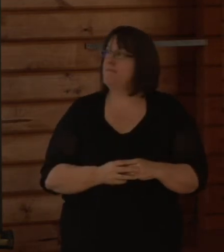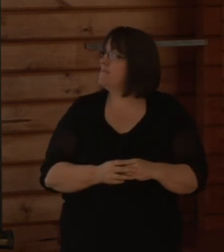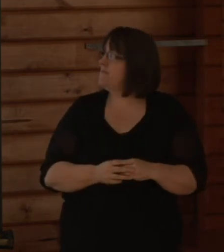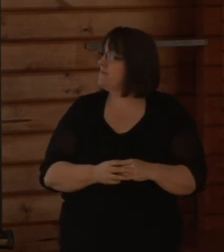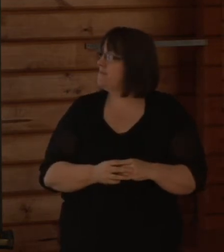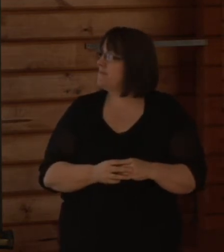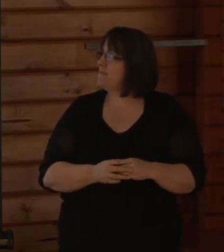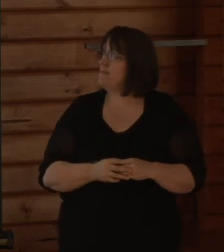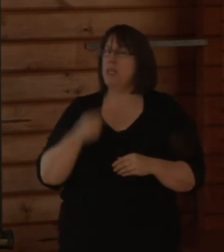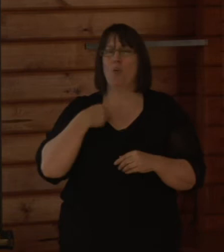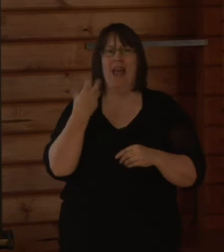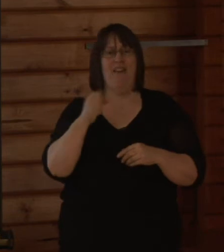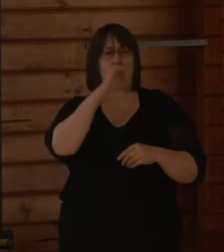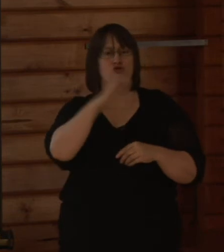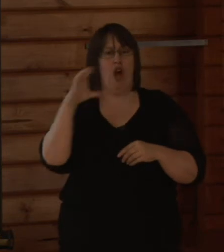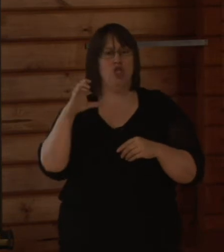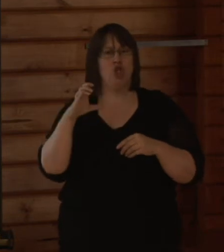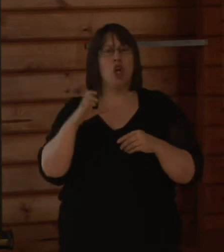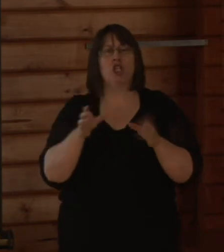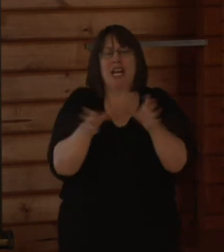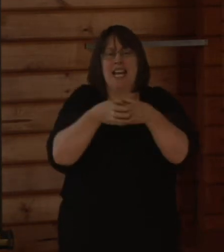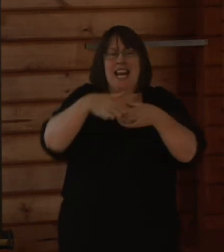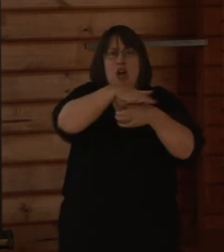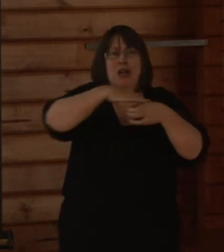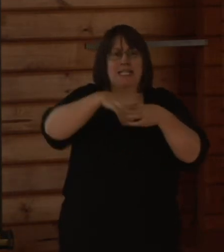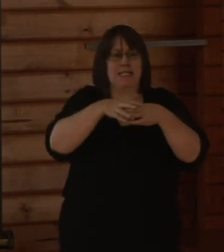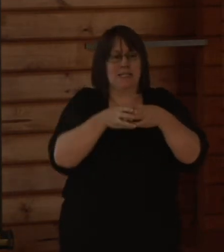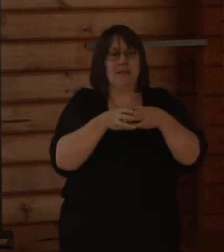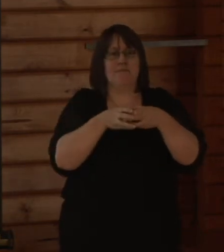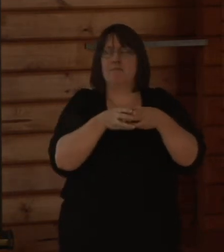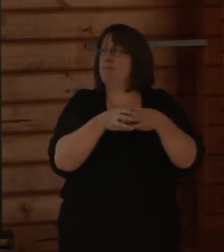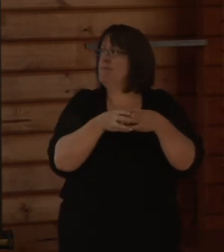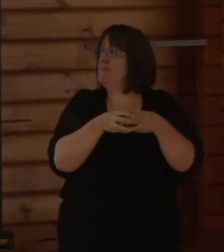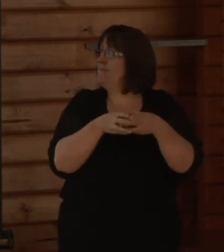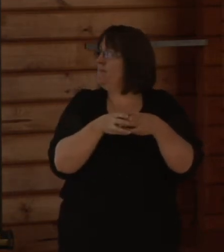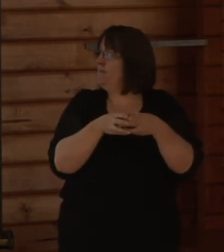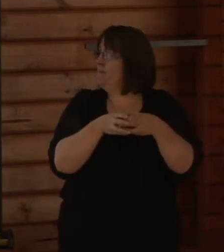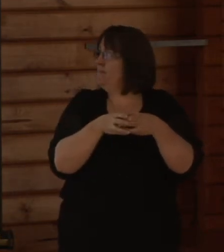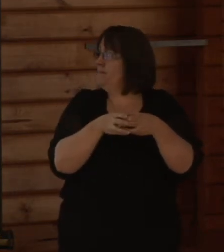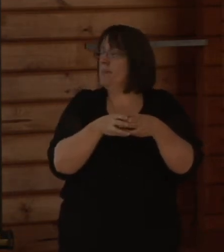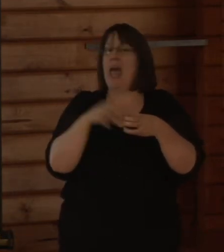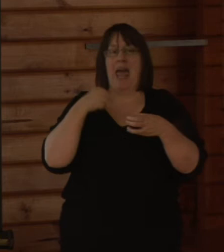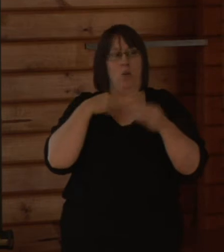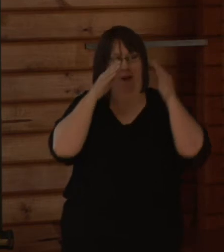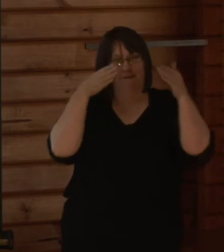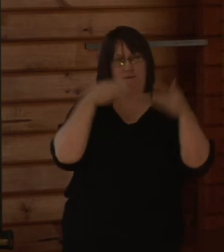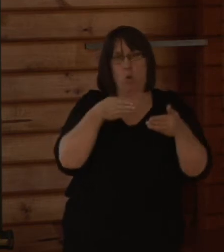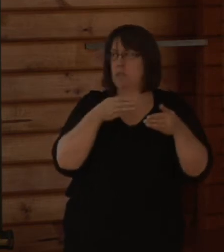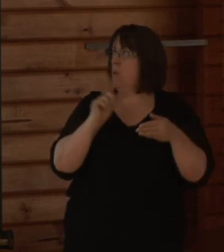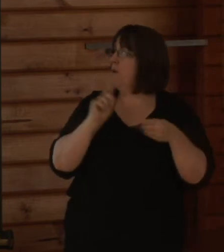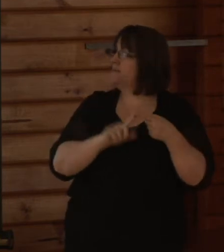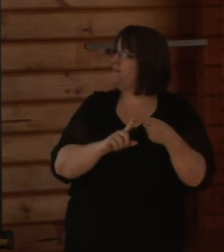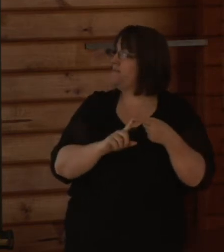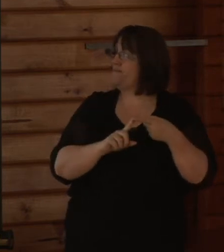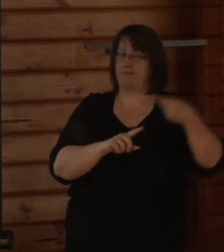The catchments in Christchurch that we're considering in this work and we build the models around are, of